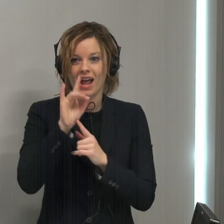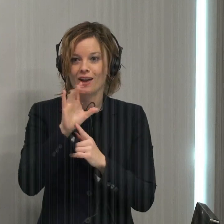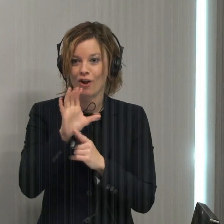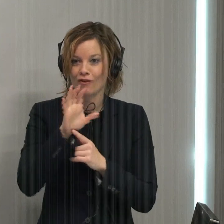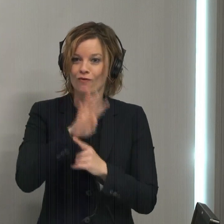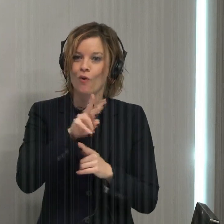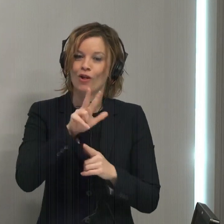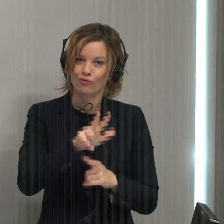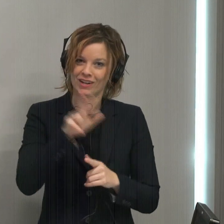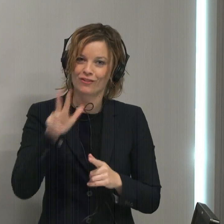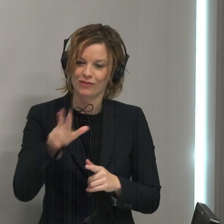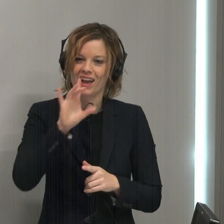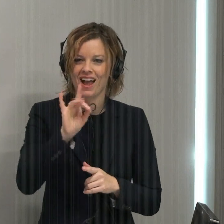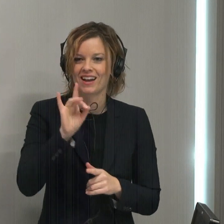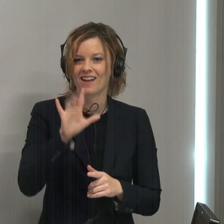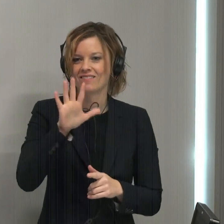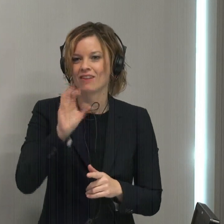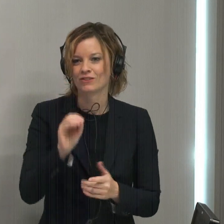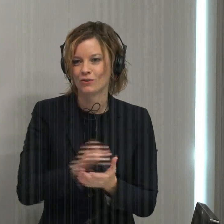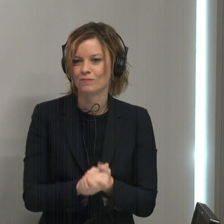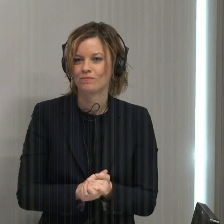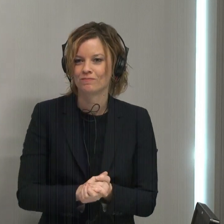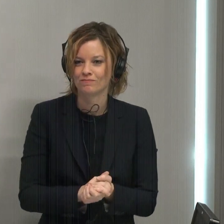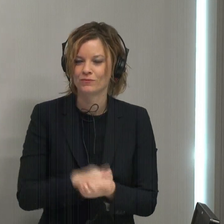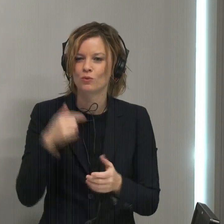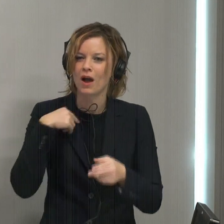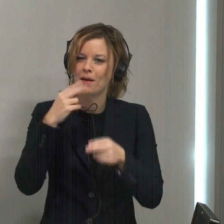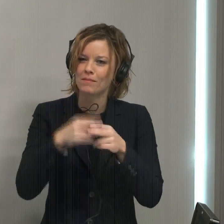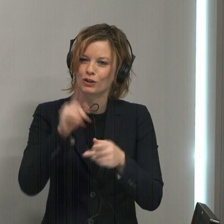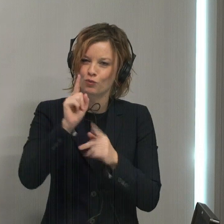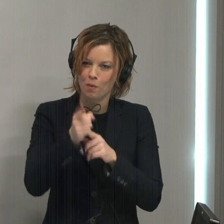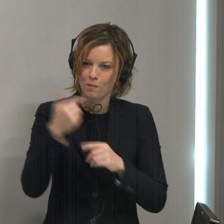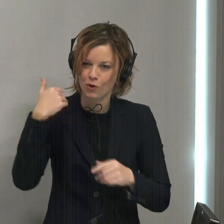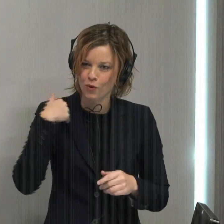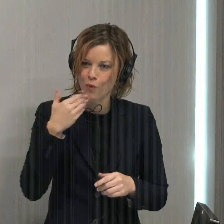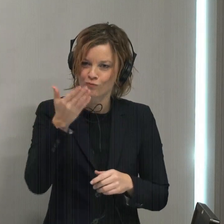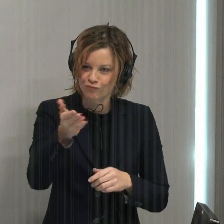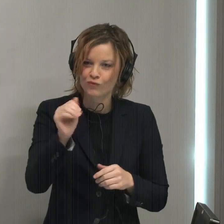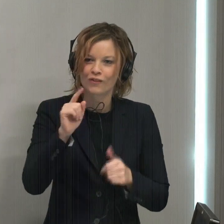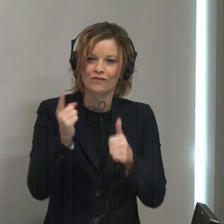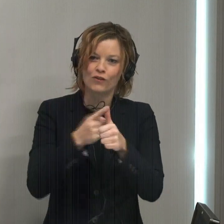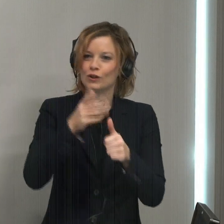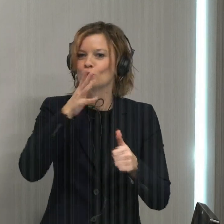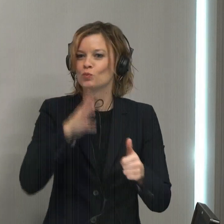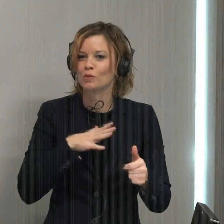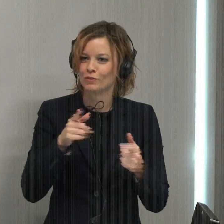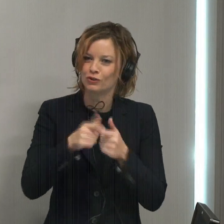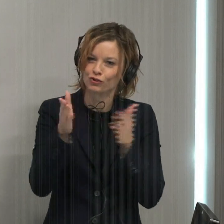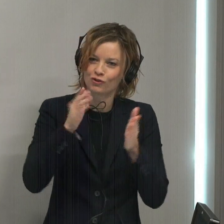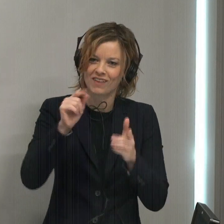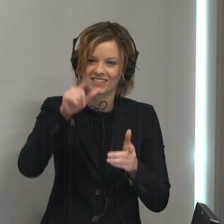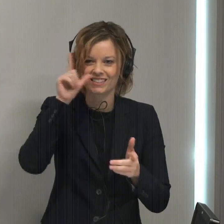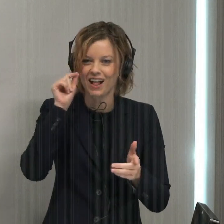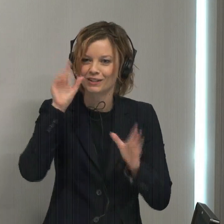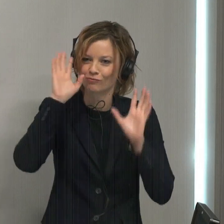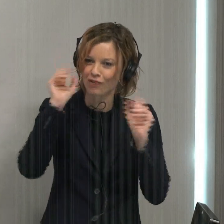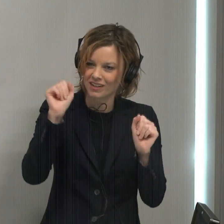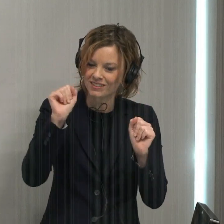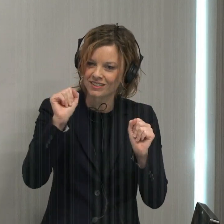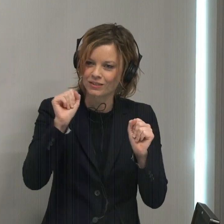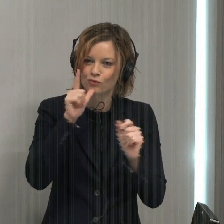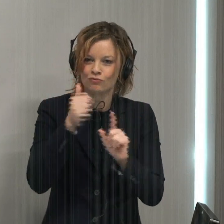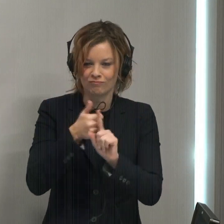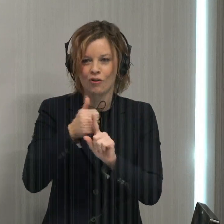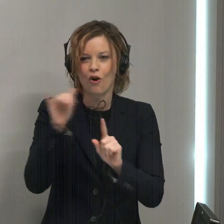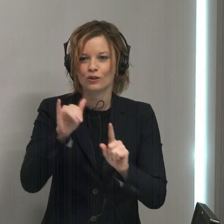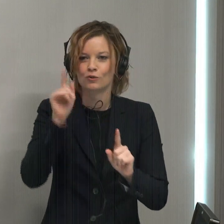-433-8850. As I mentioned a moment ago, you are the first woman to serve as Gallaudet's president, who is